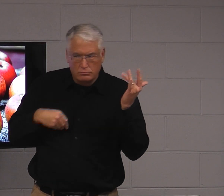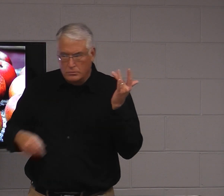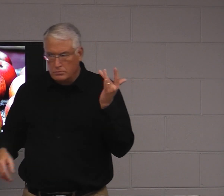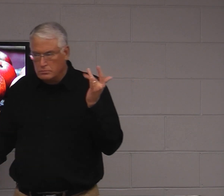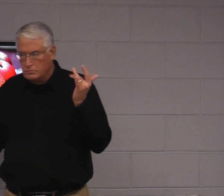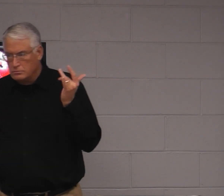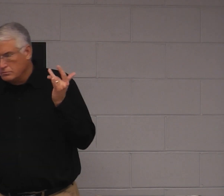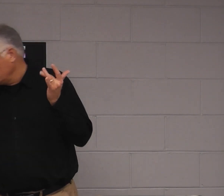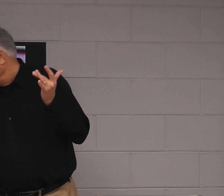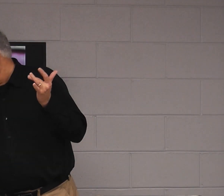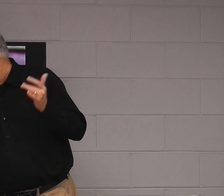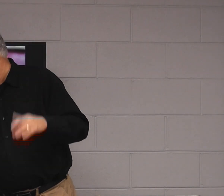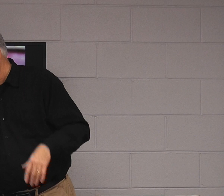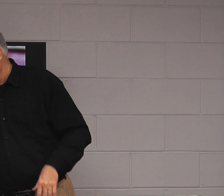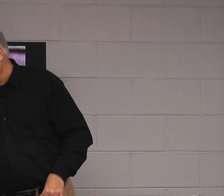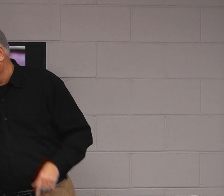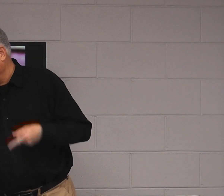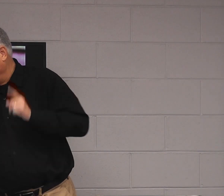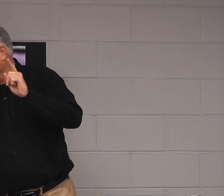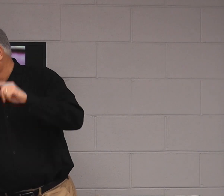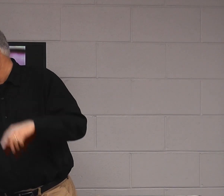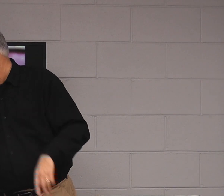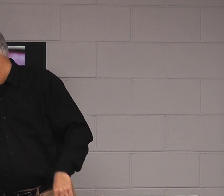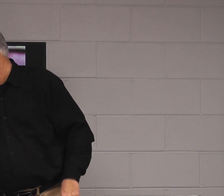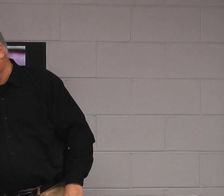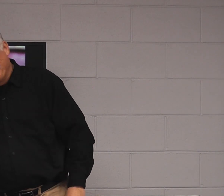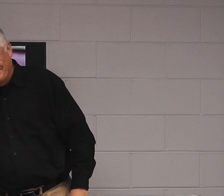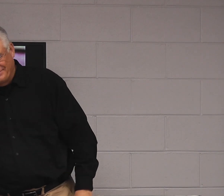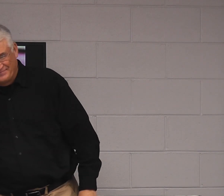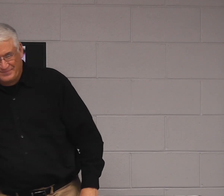Why? Only, only I was reading.